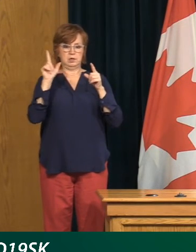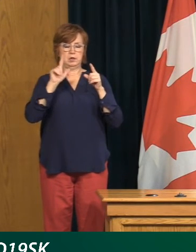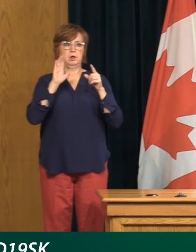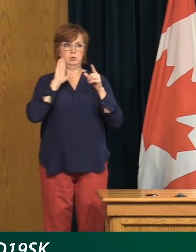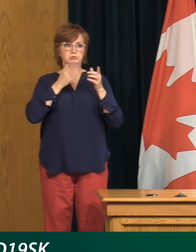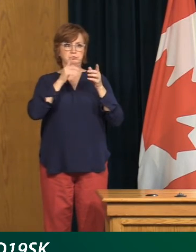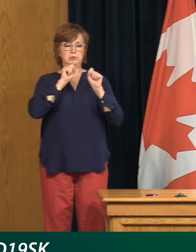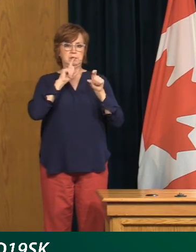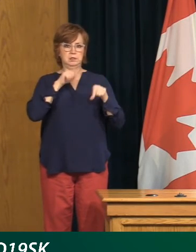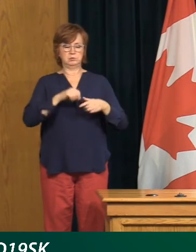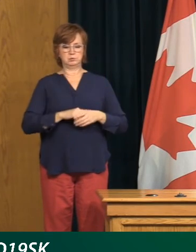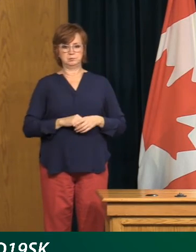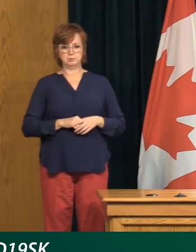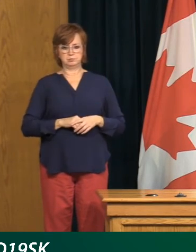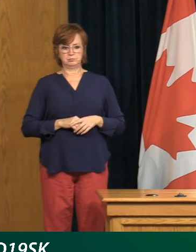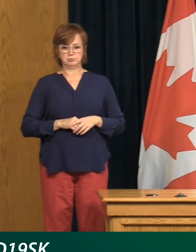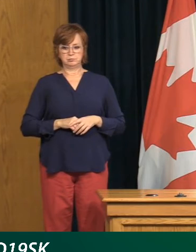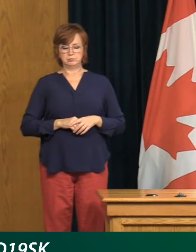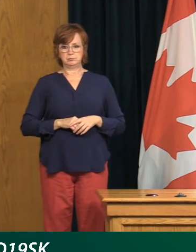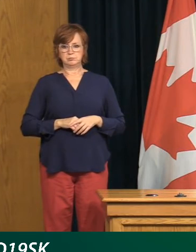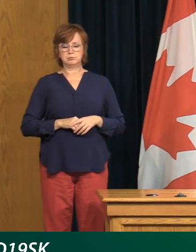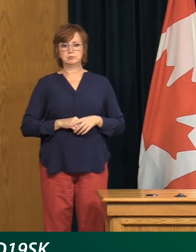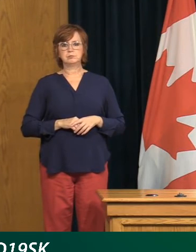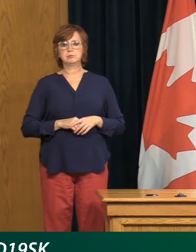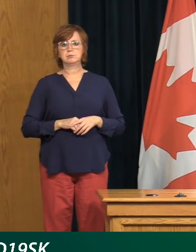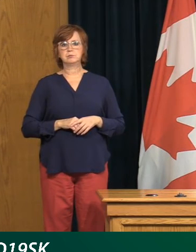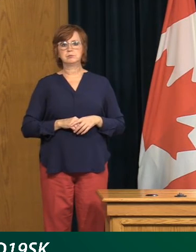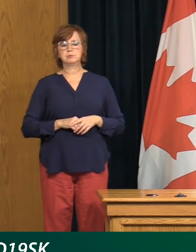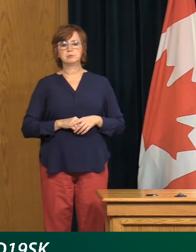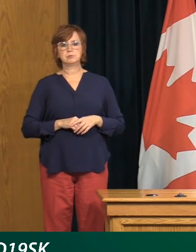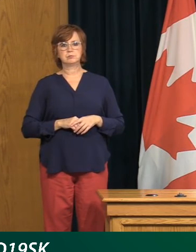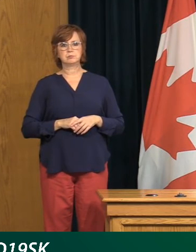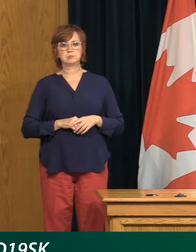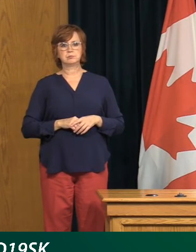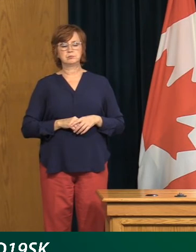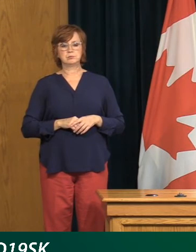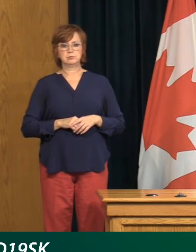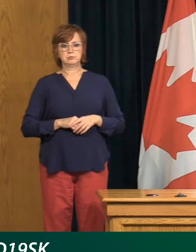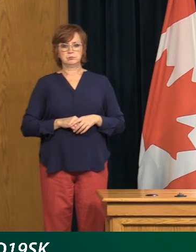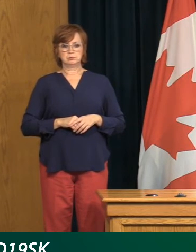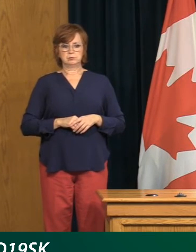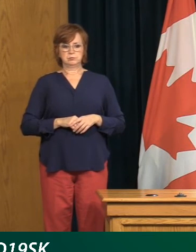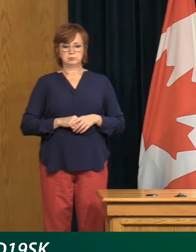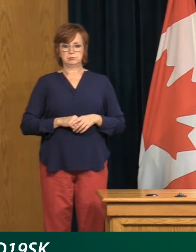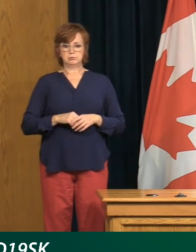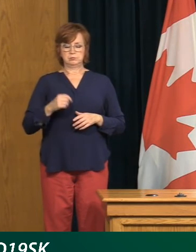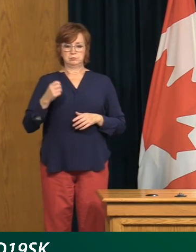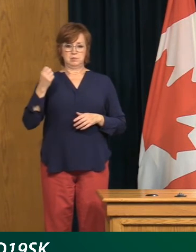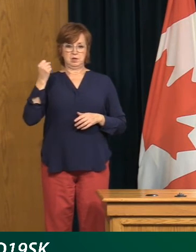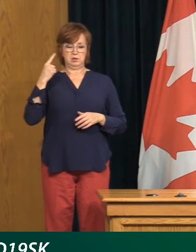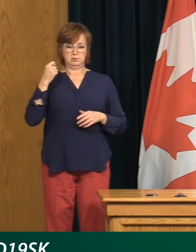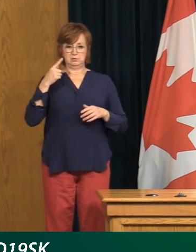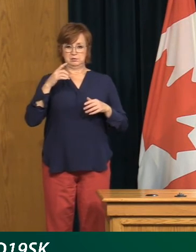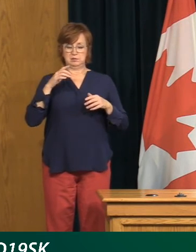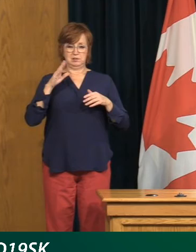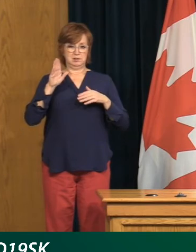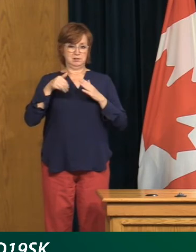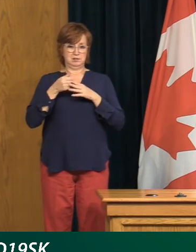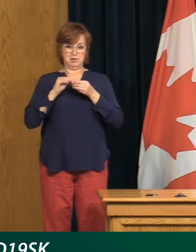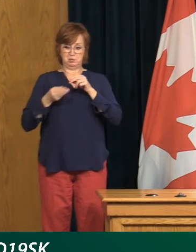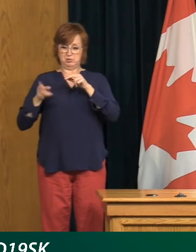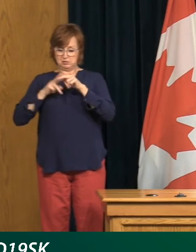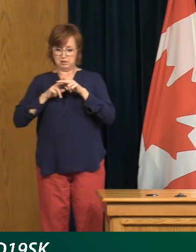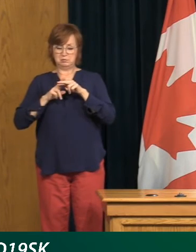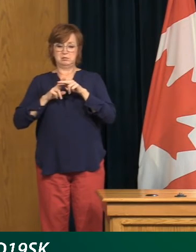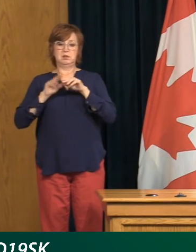I'll then defer to Mr. Livingston as well. So, you know, this is all interlinked and there's a cascade. The best thing we can do is